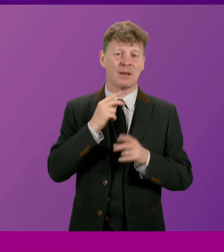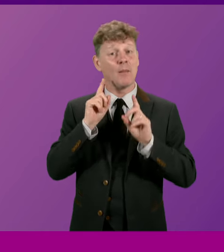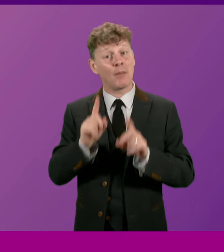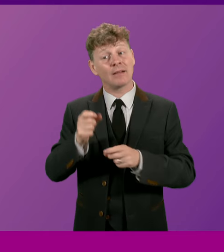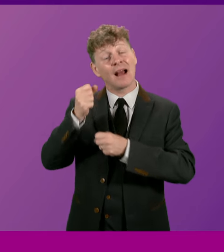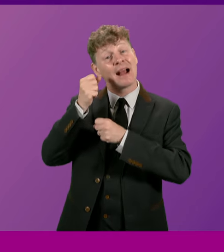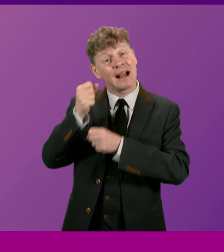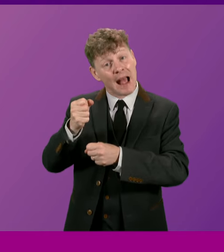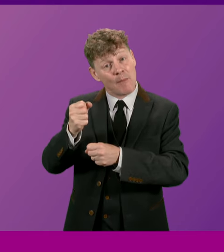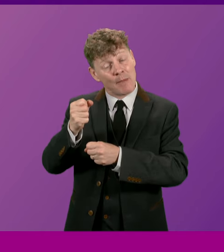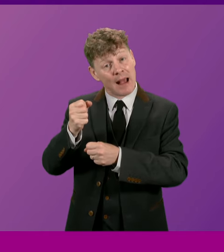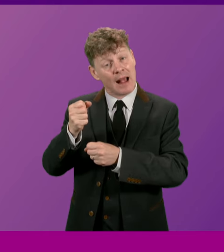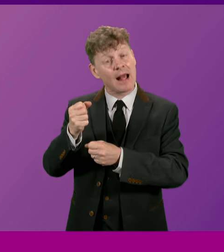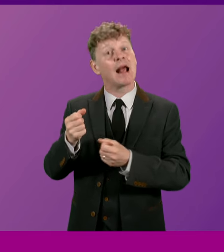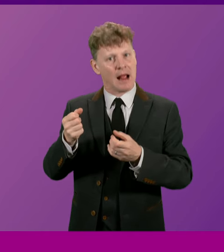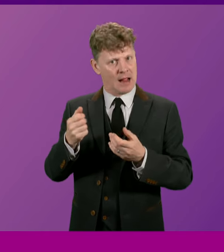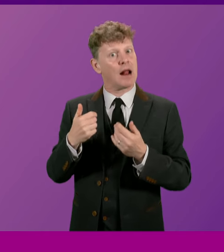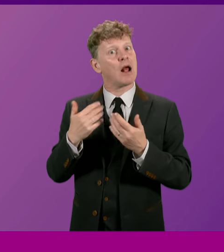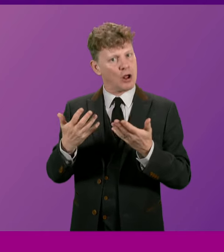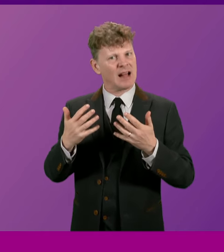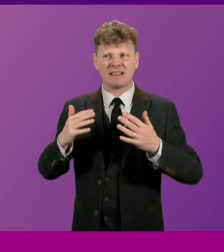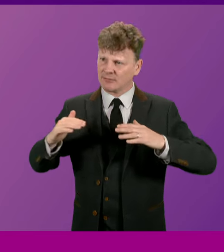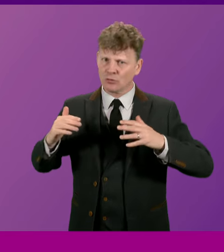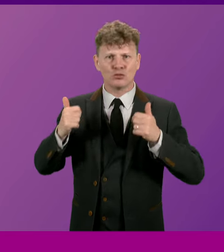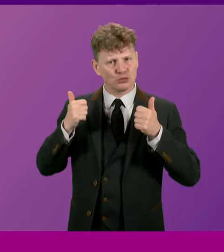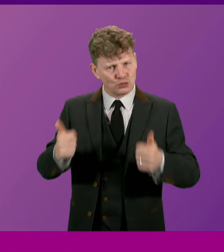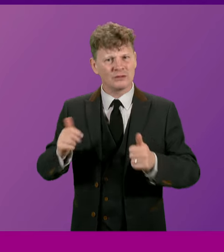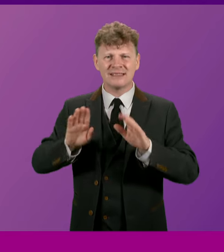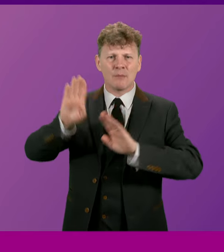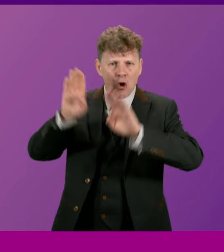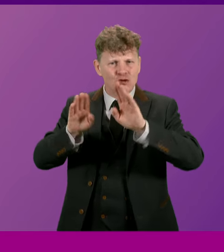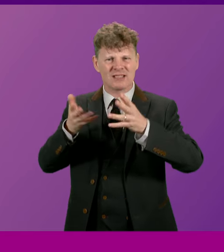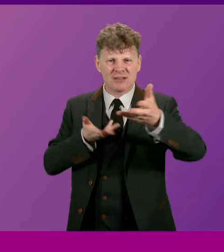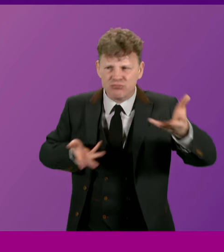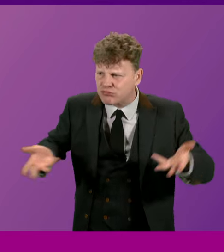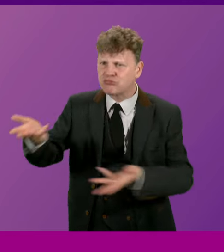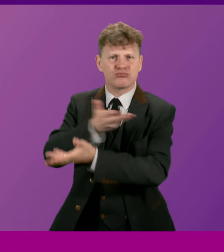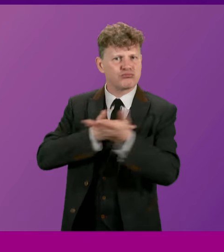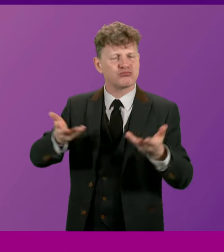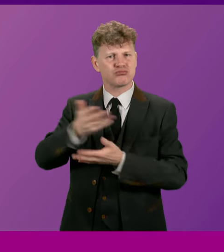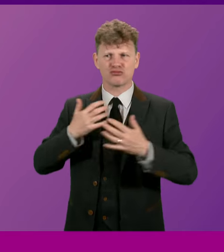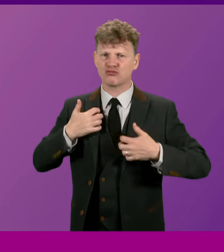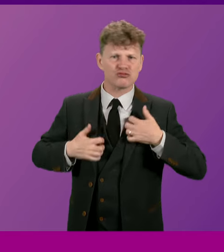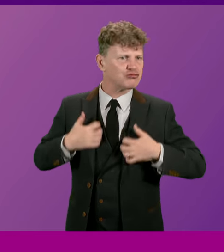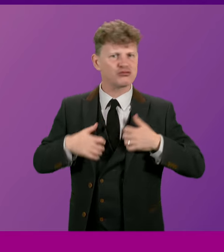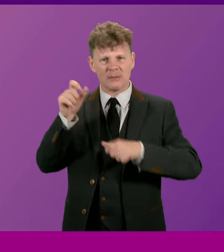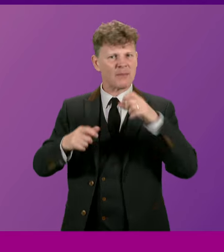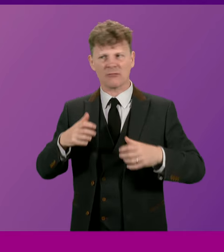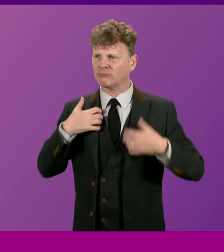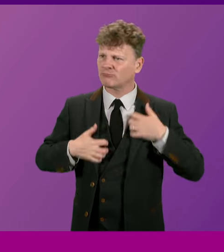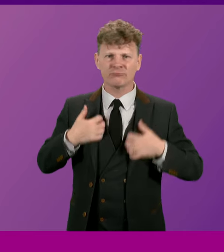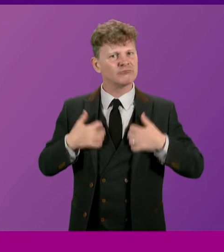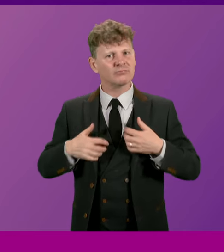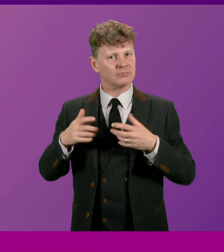itself ignited a democratic fire that has not been extinguished. Alex